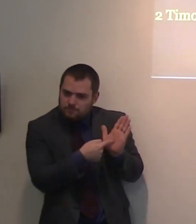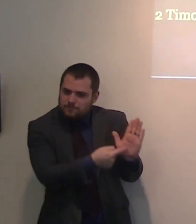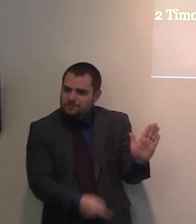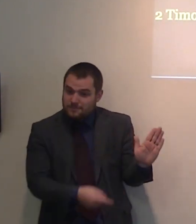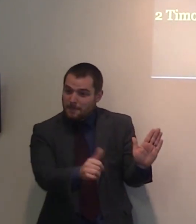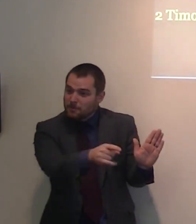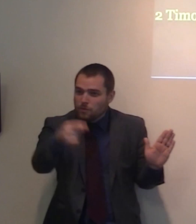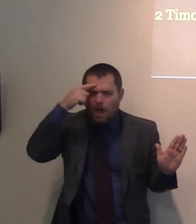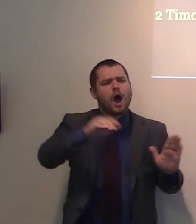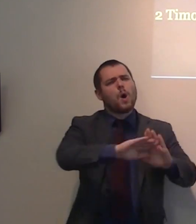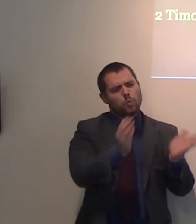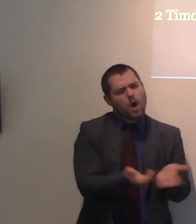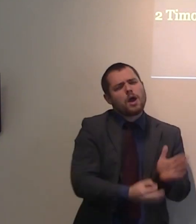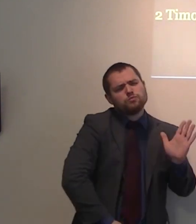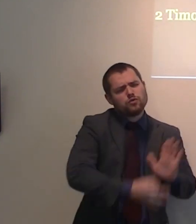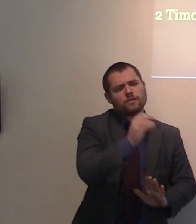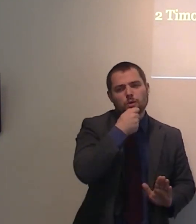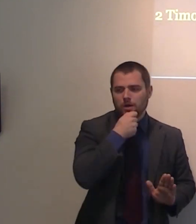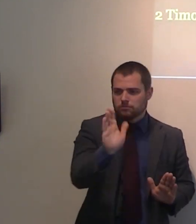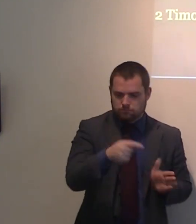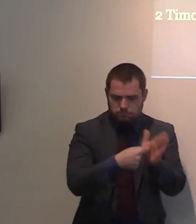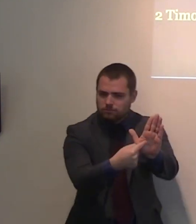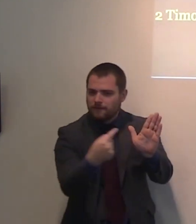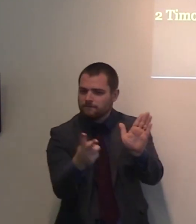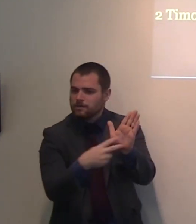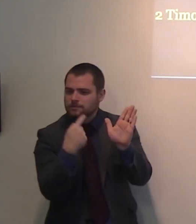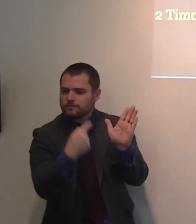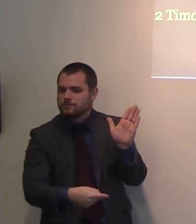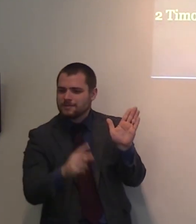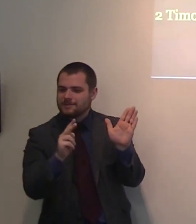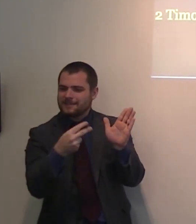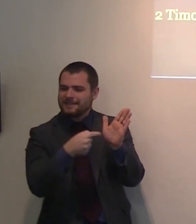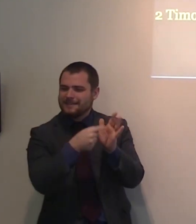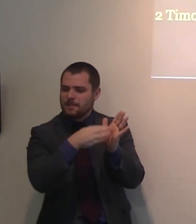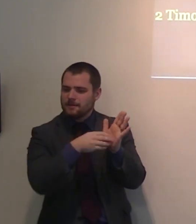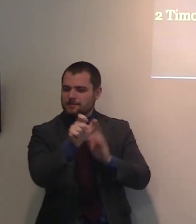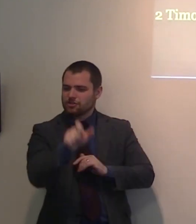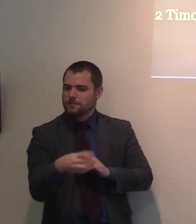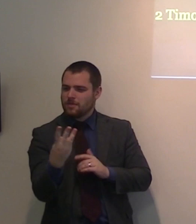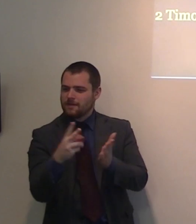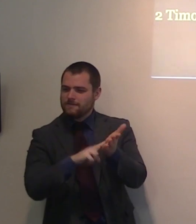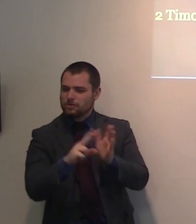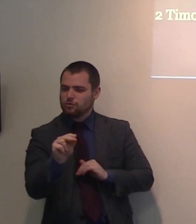better, you should read that text again. 2 Timothy, chapter 3, verse 12. This world will never